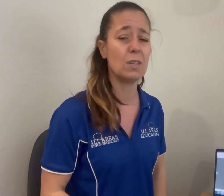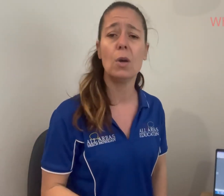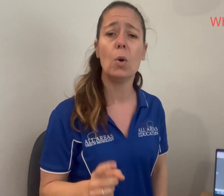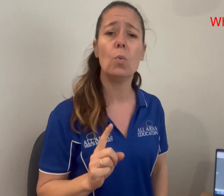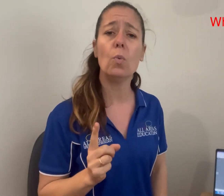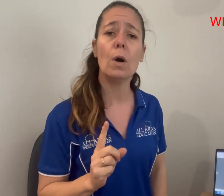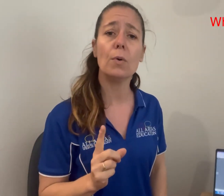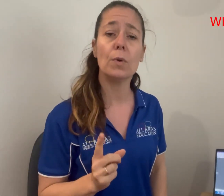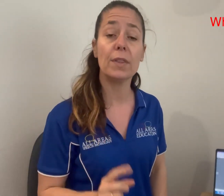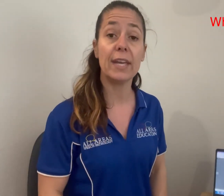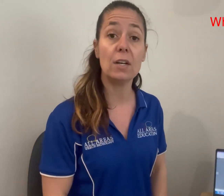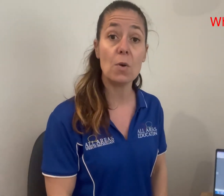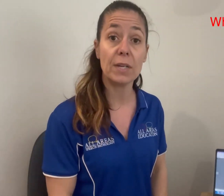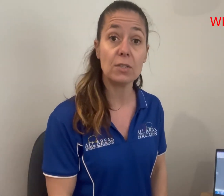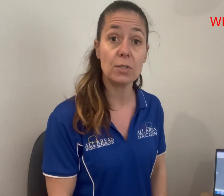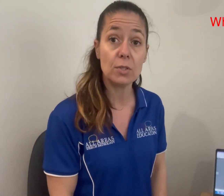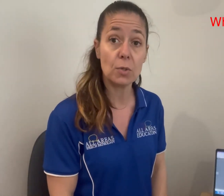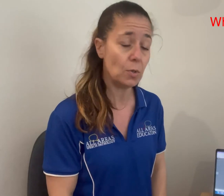What were they going to do?